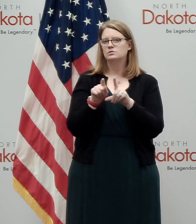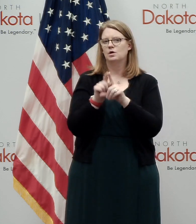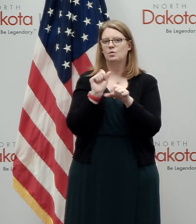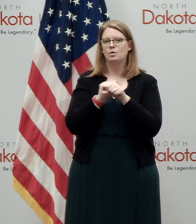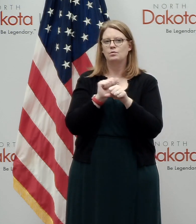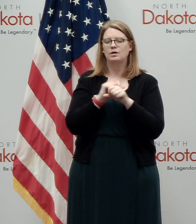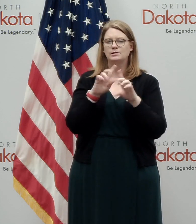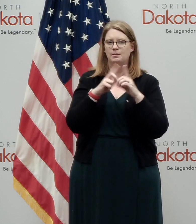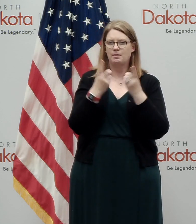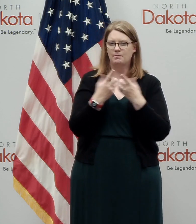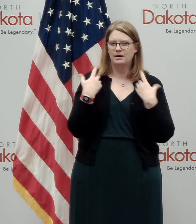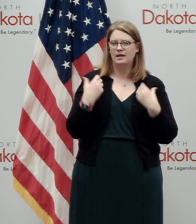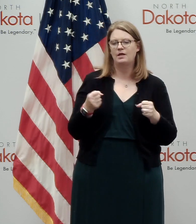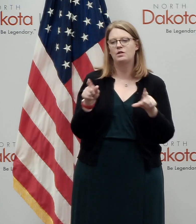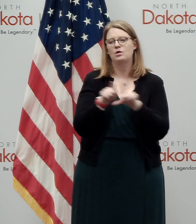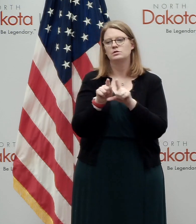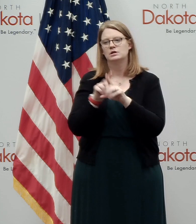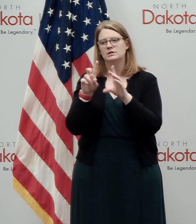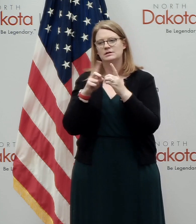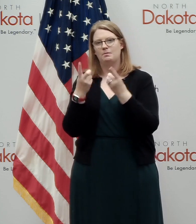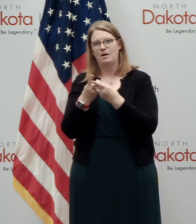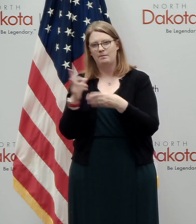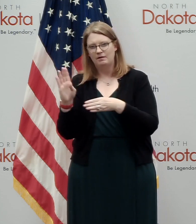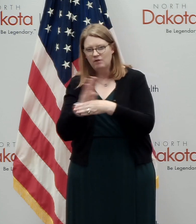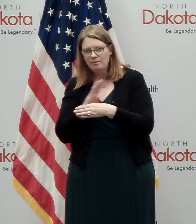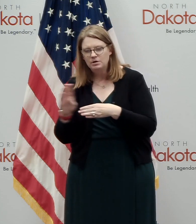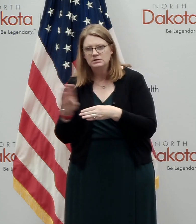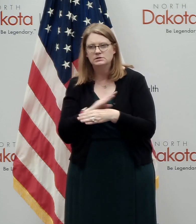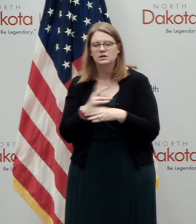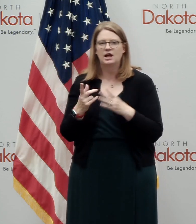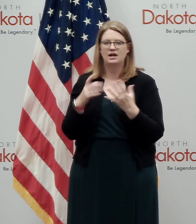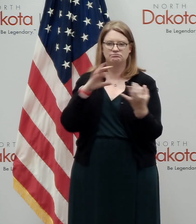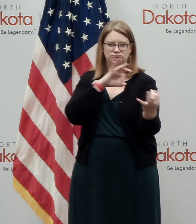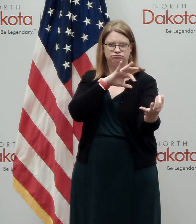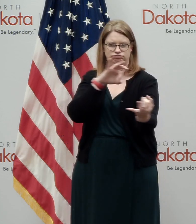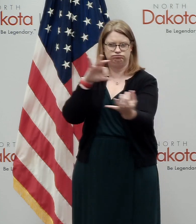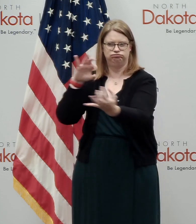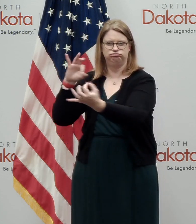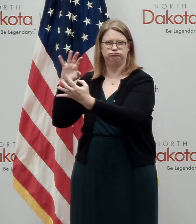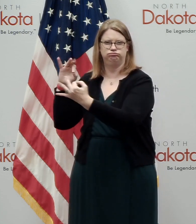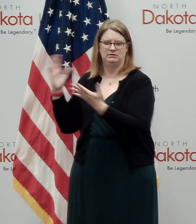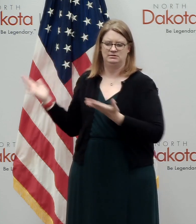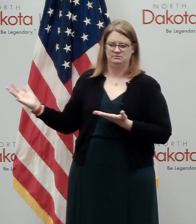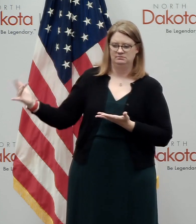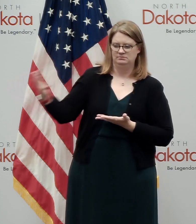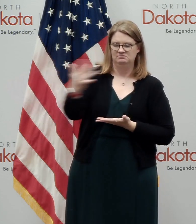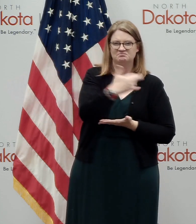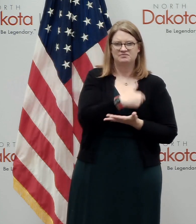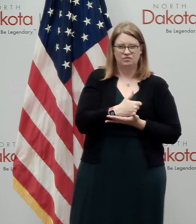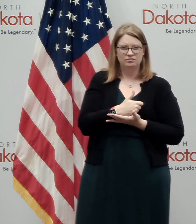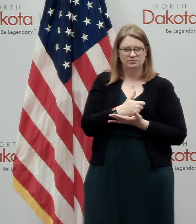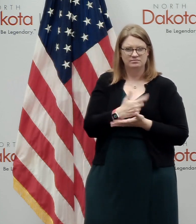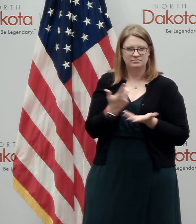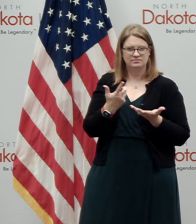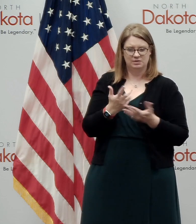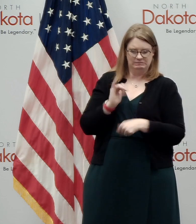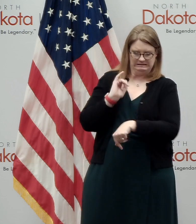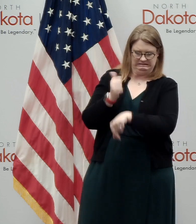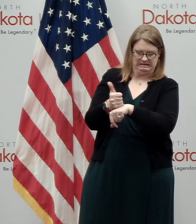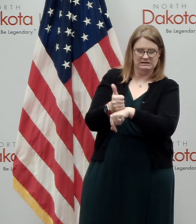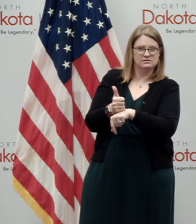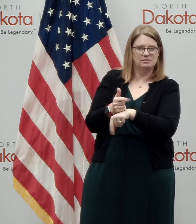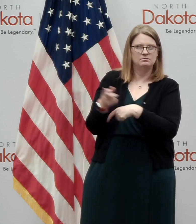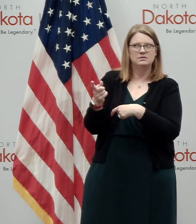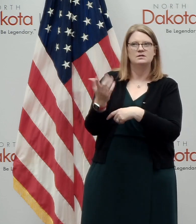Department of Health and our Department of Commerce and input from dozens of different, uh, industry groups when we built this, uh,